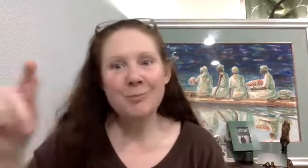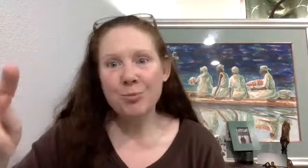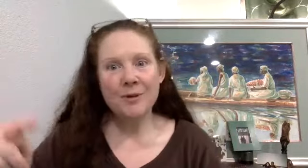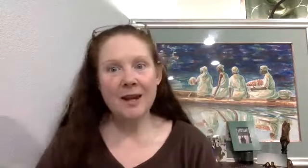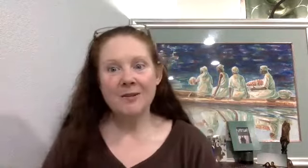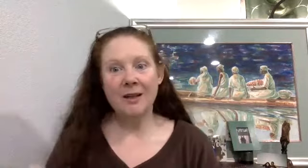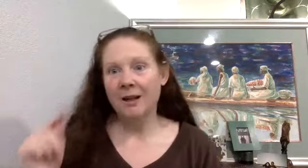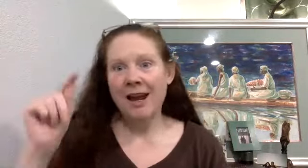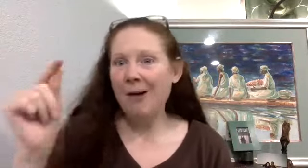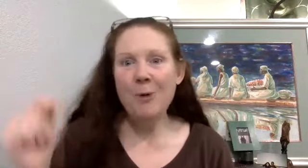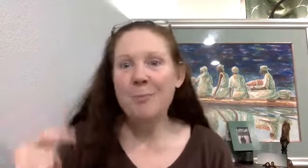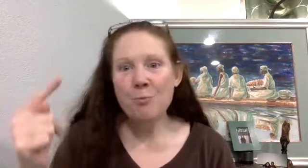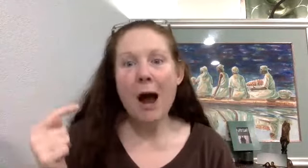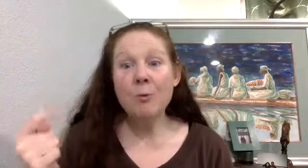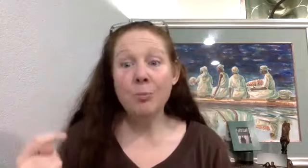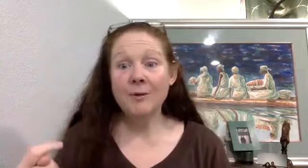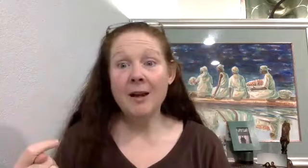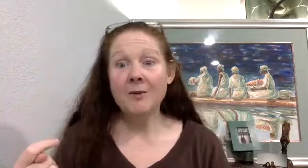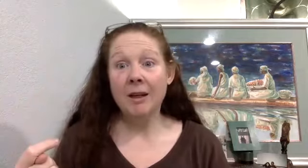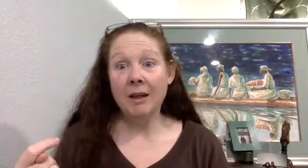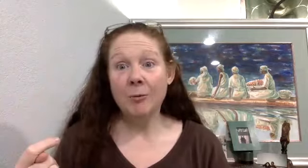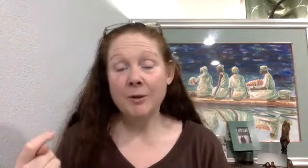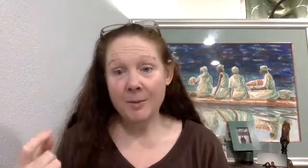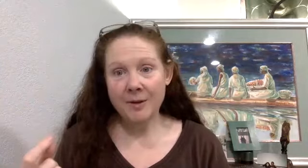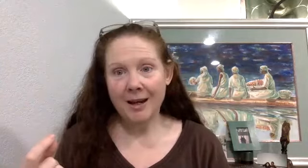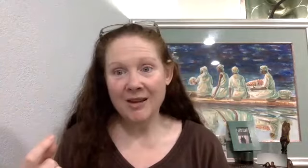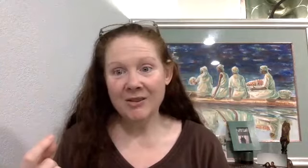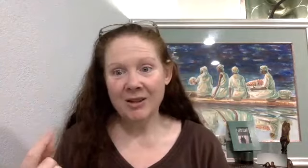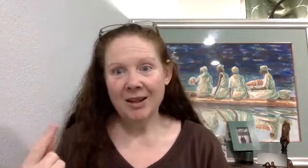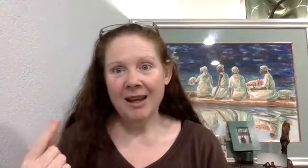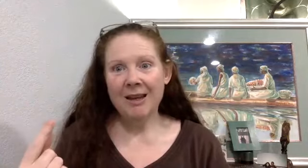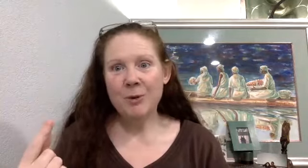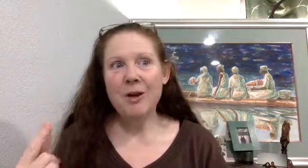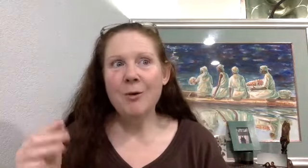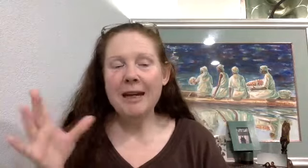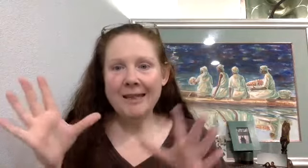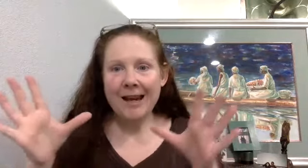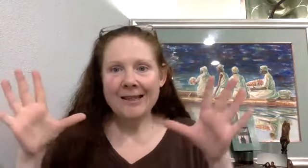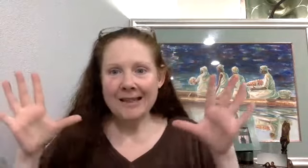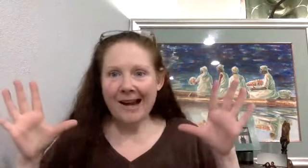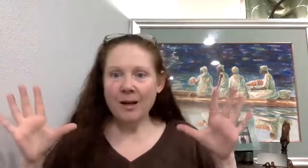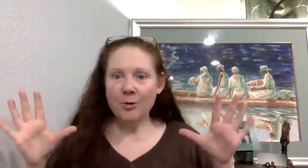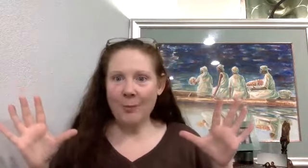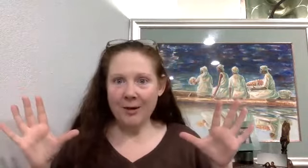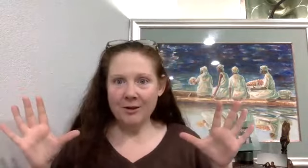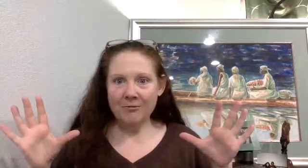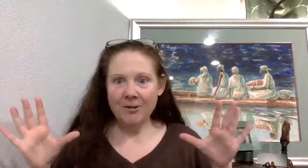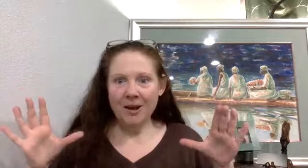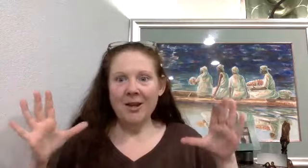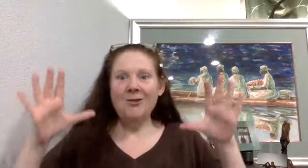precisely. And we, why we're precisely, what's upsetting us is we know that it takes this kind of perspective. You,